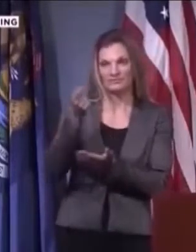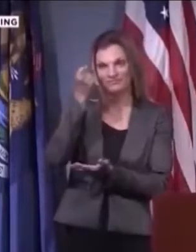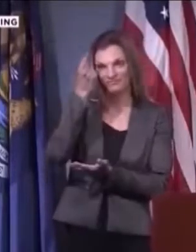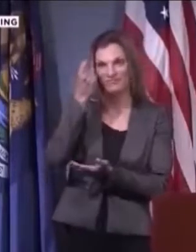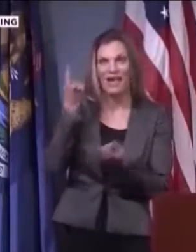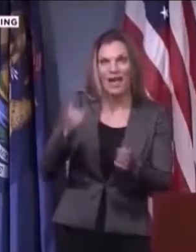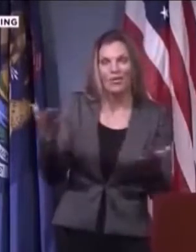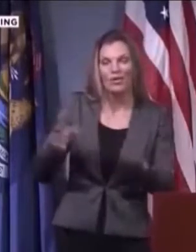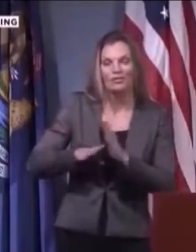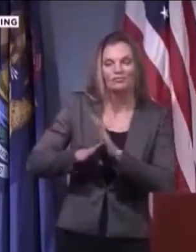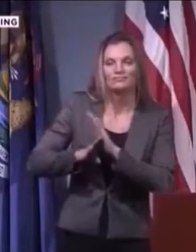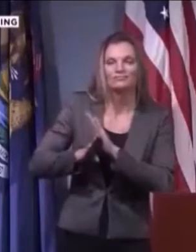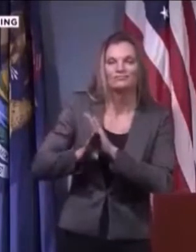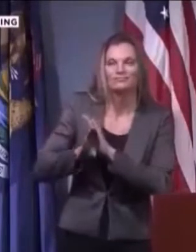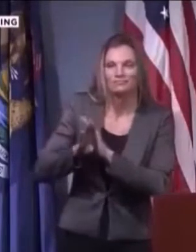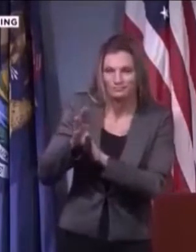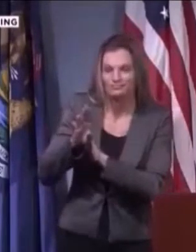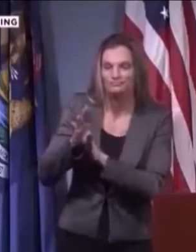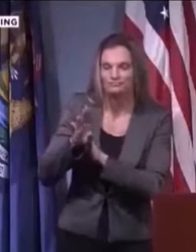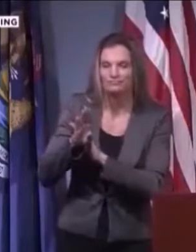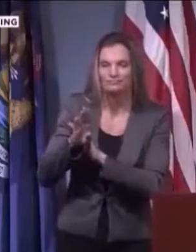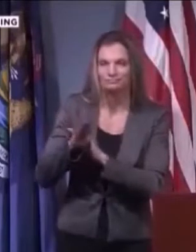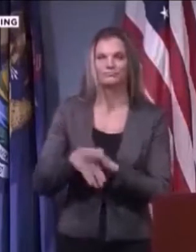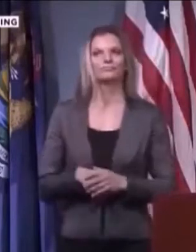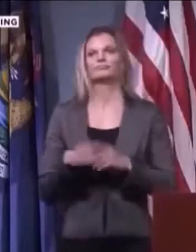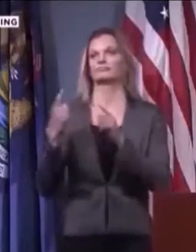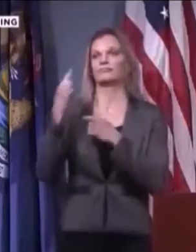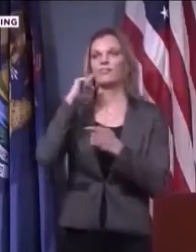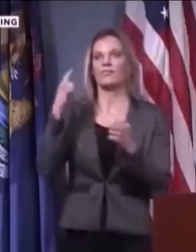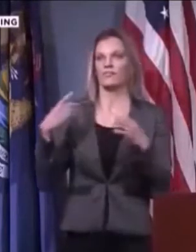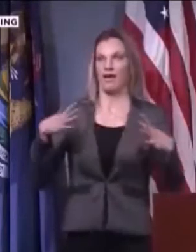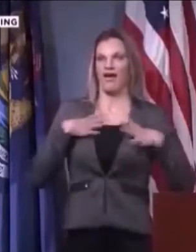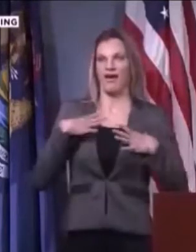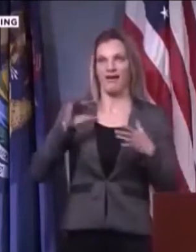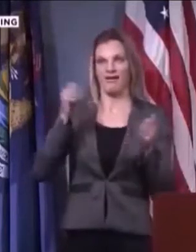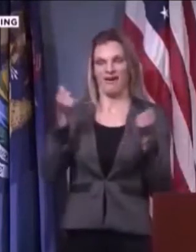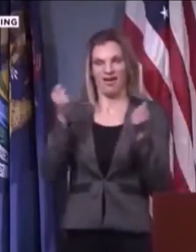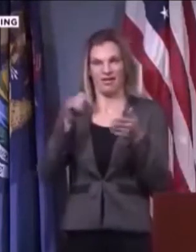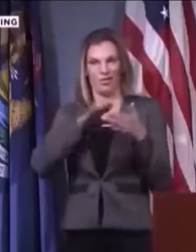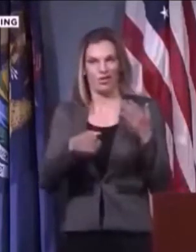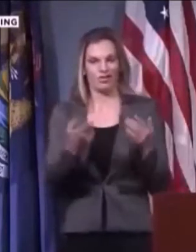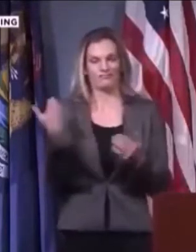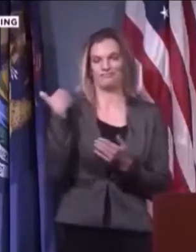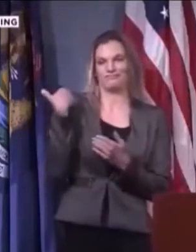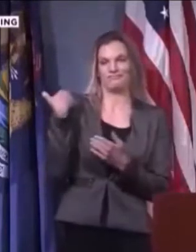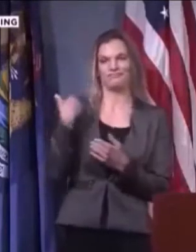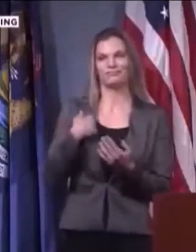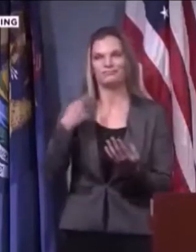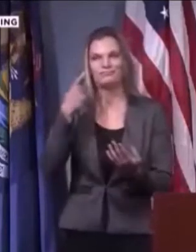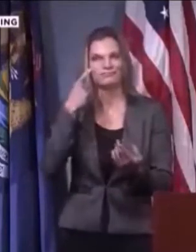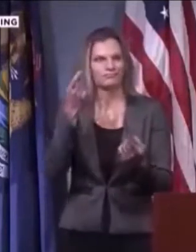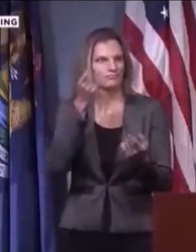and there was all this fear-mongering about this is gonna cause our numbers to go up and